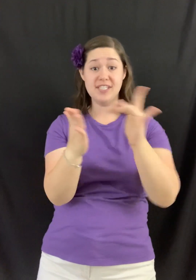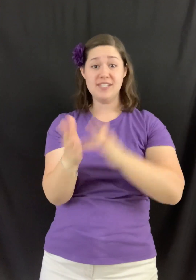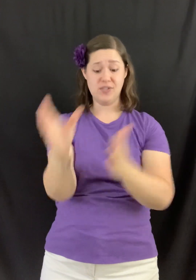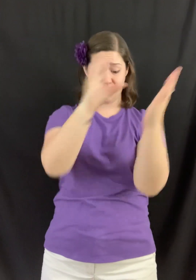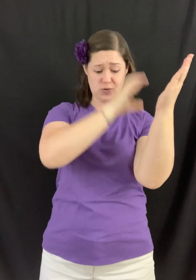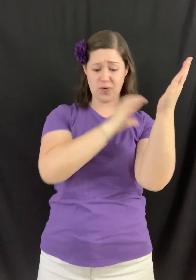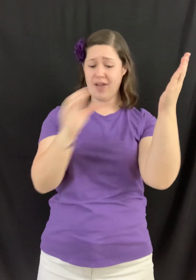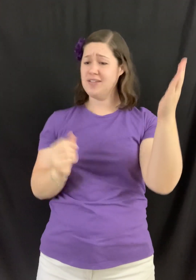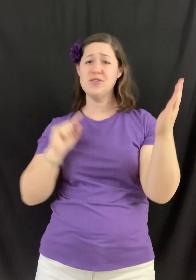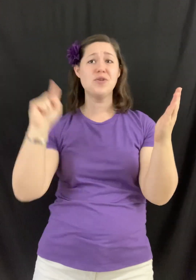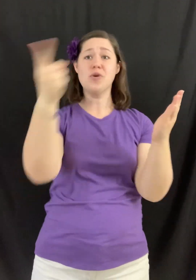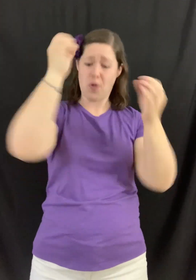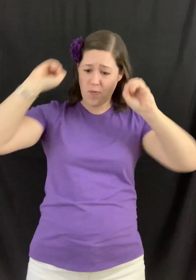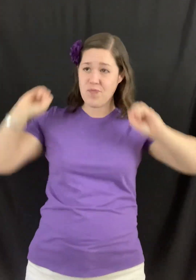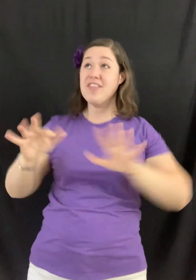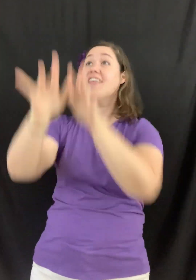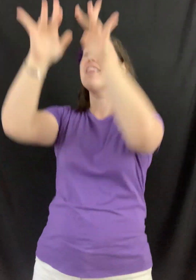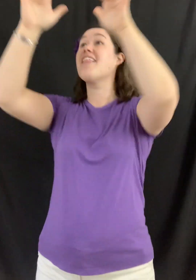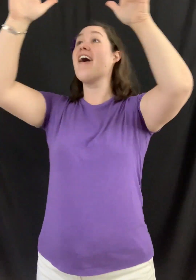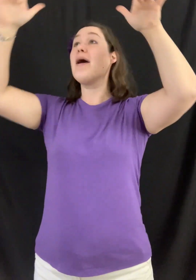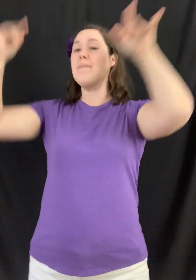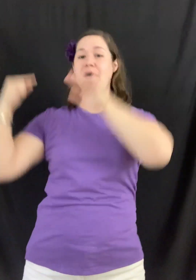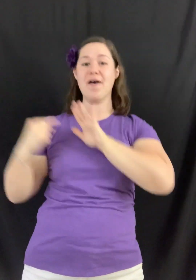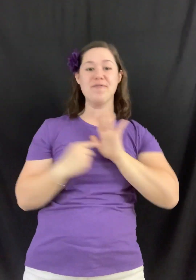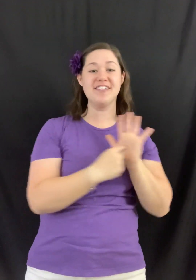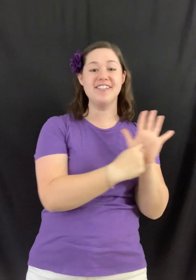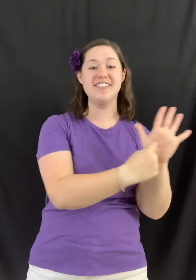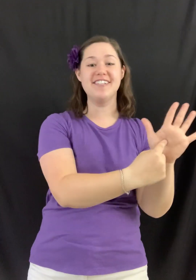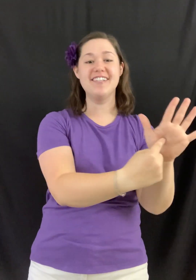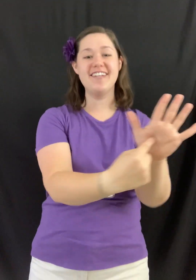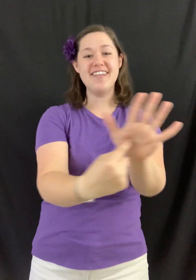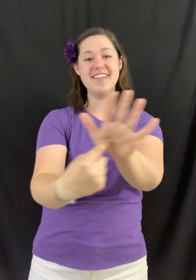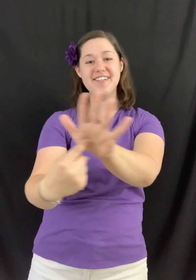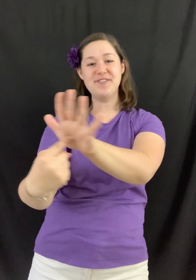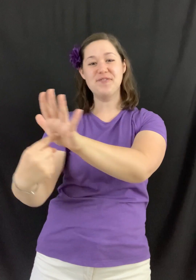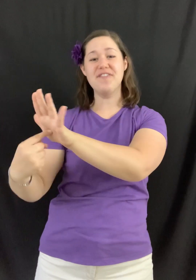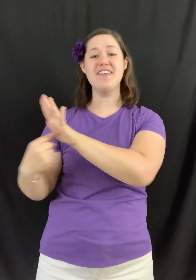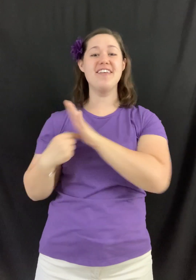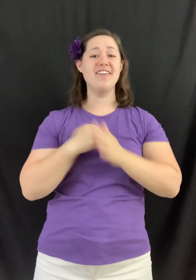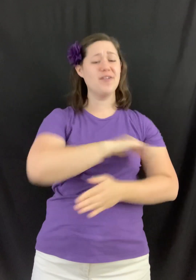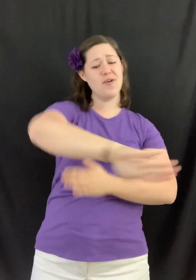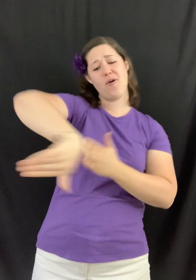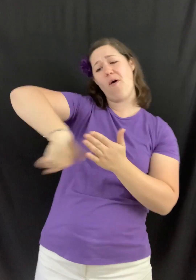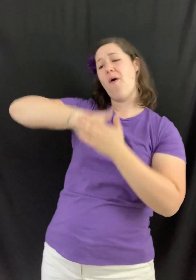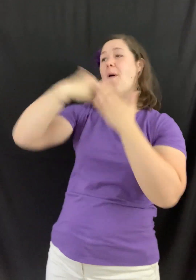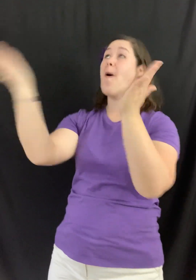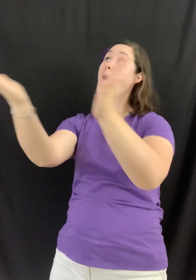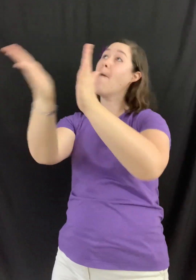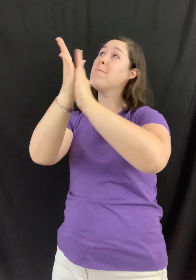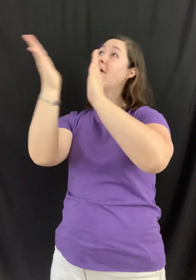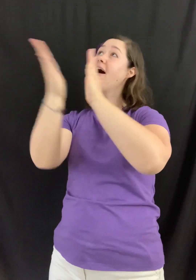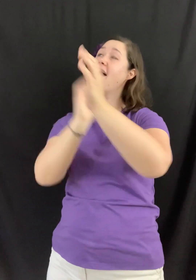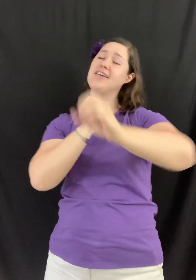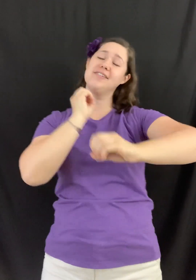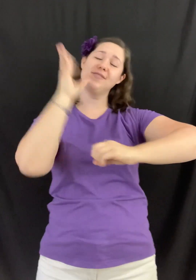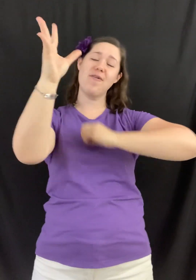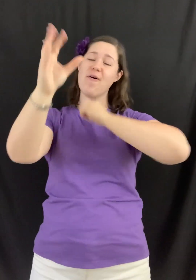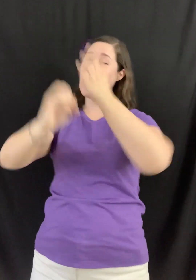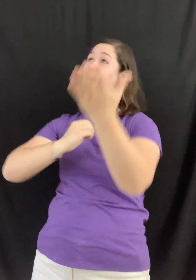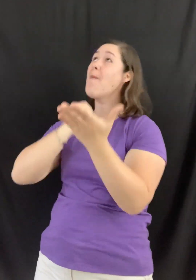Christ, the only love I'm rich, is real All praise, all